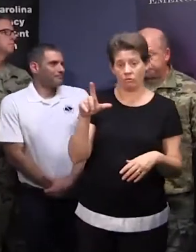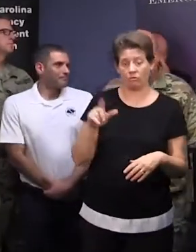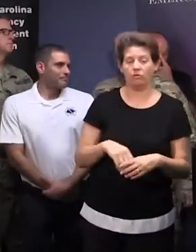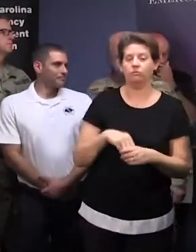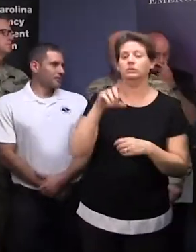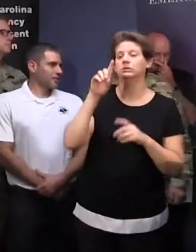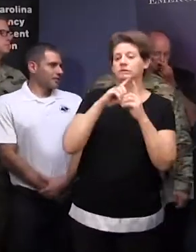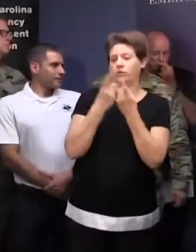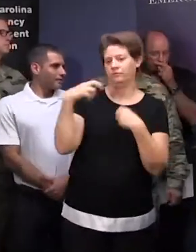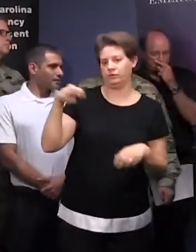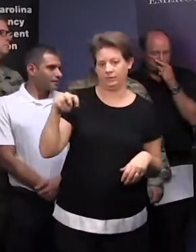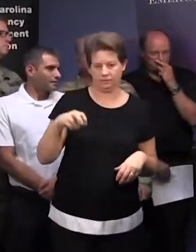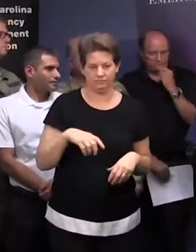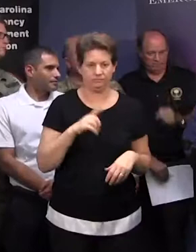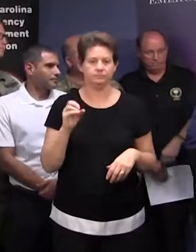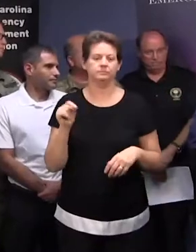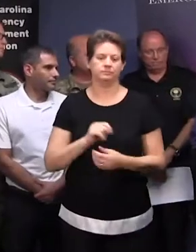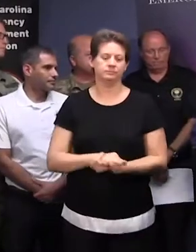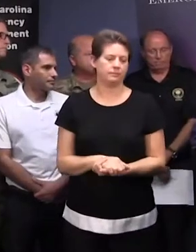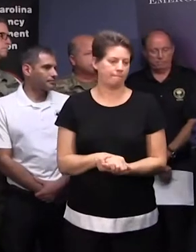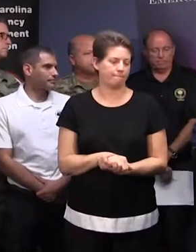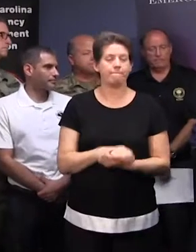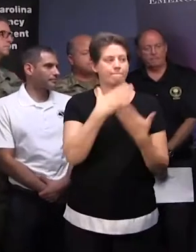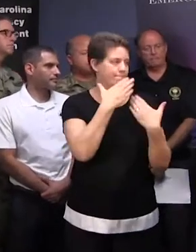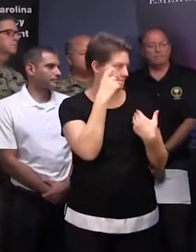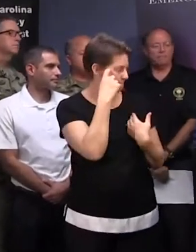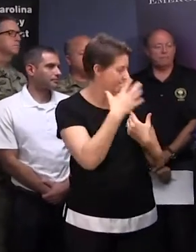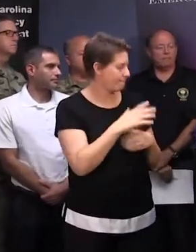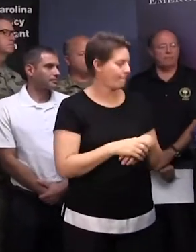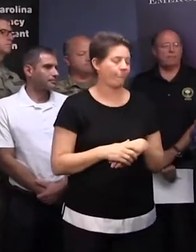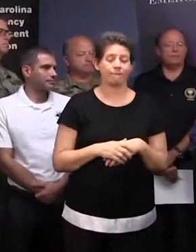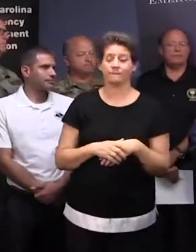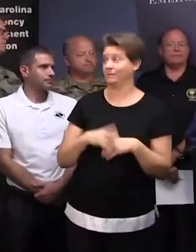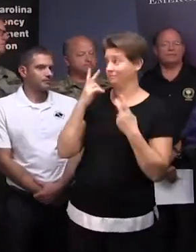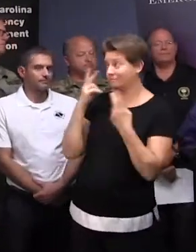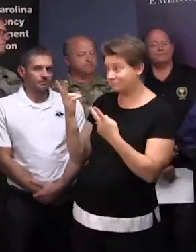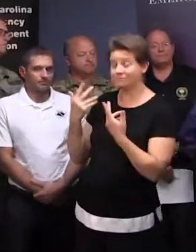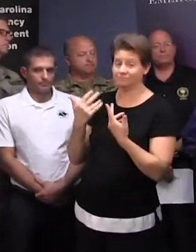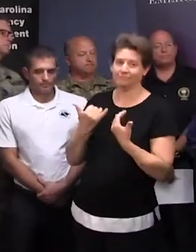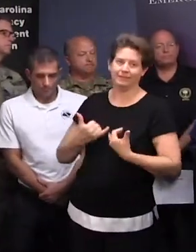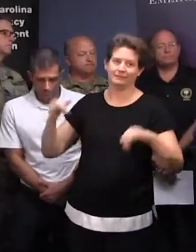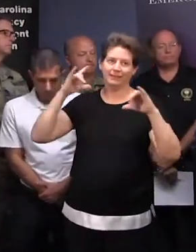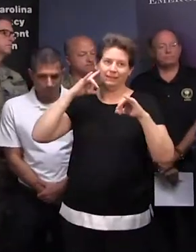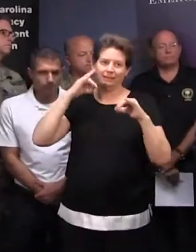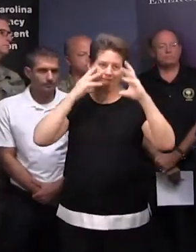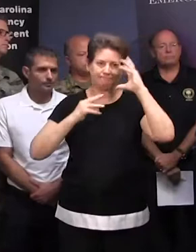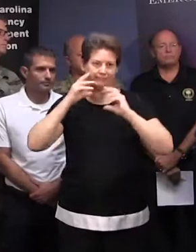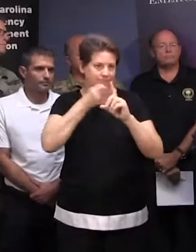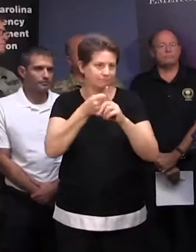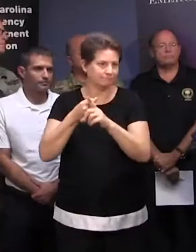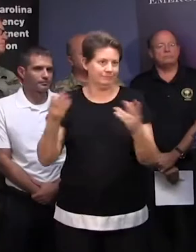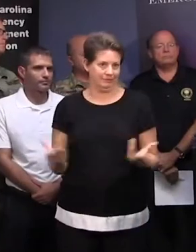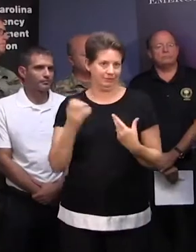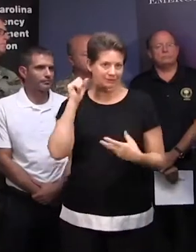Department of Transportation. Thank you, Governor. Well, as you can see, the storm is still impacting the state, and we still have a ways